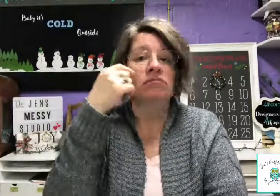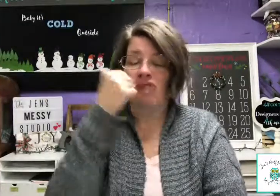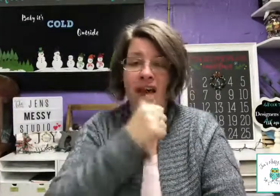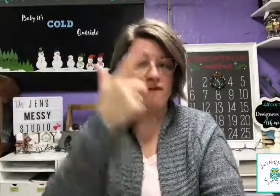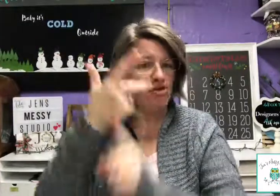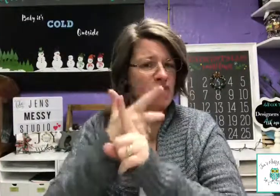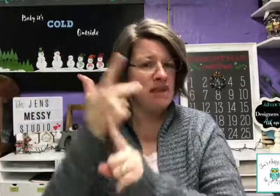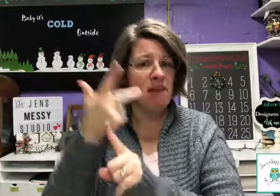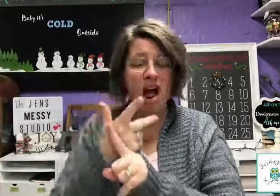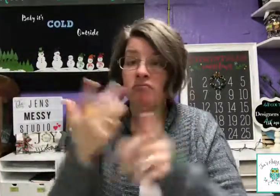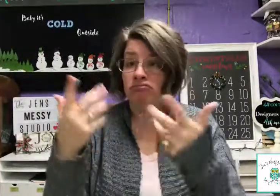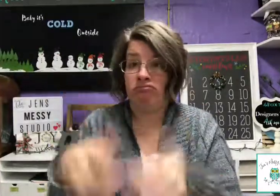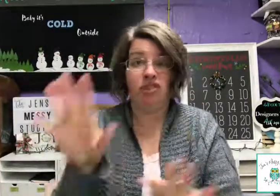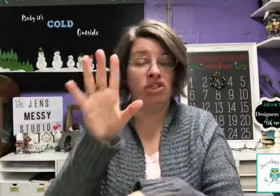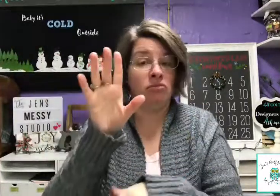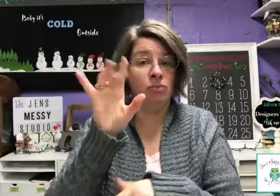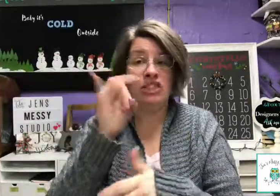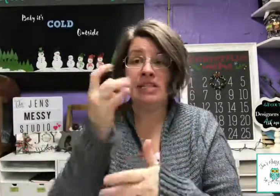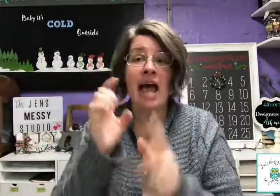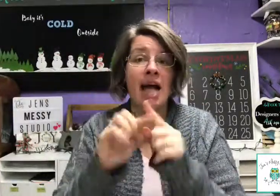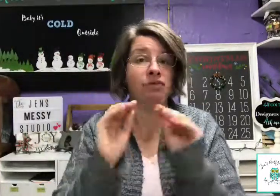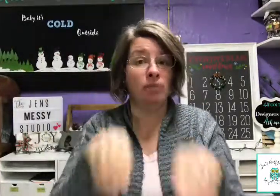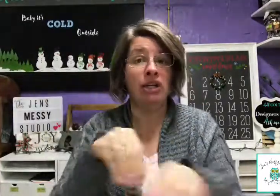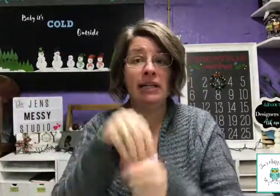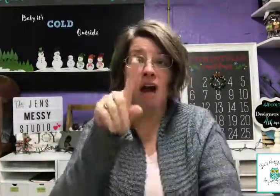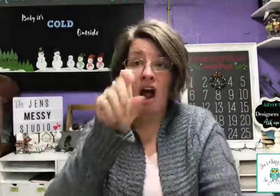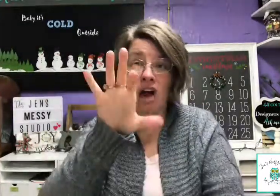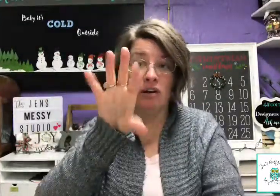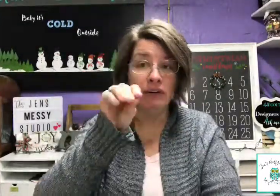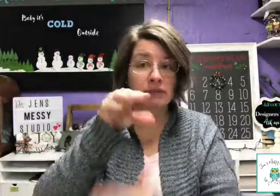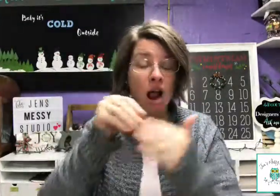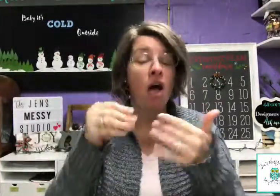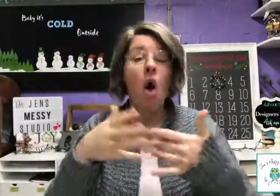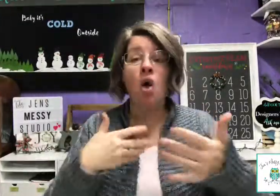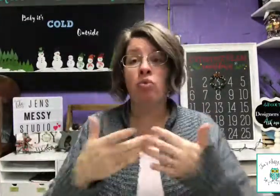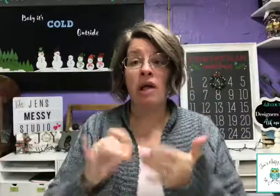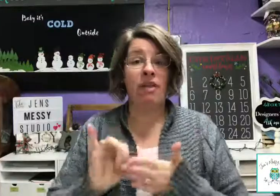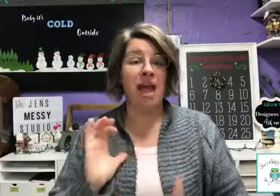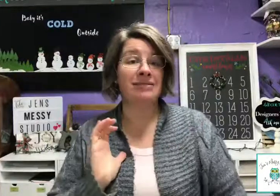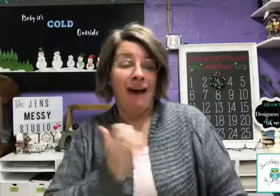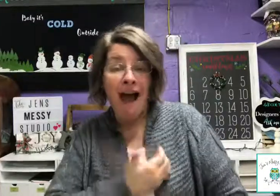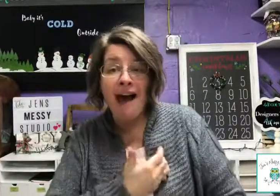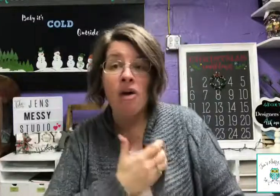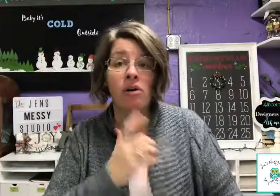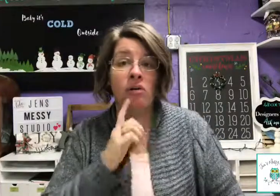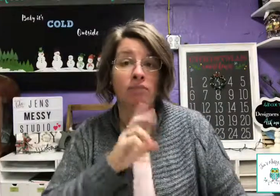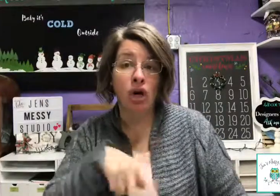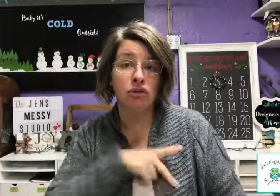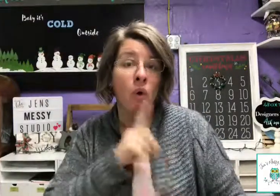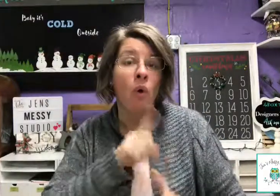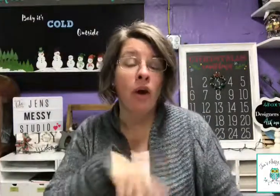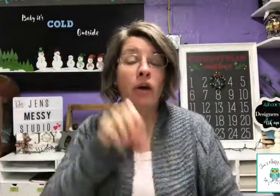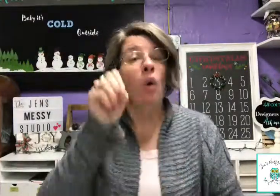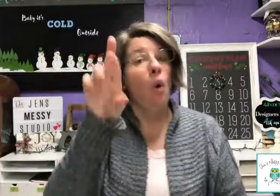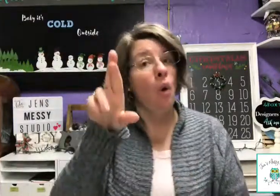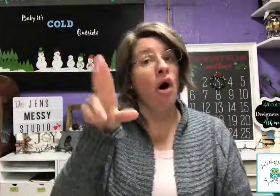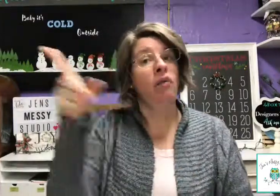every 3 months, which just has to be $100, whether that's our personal order, or